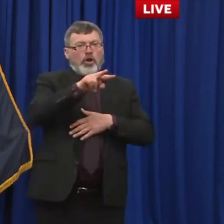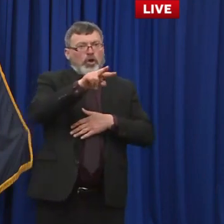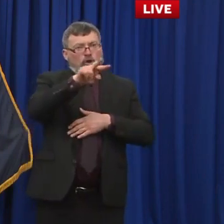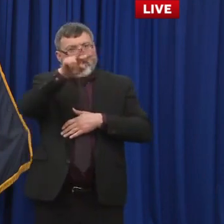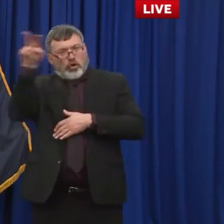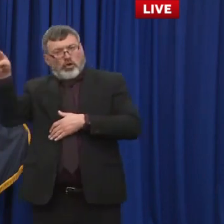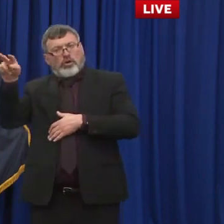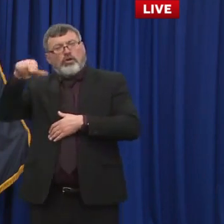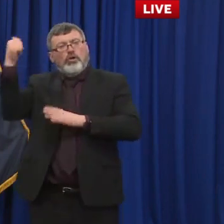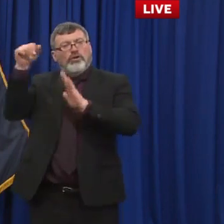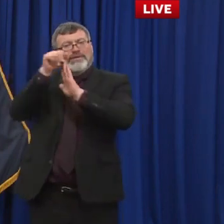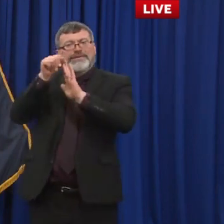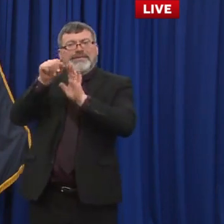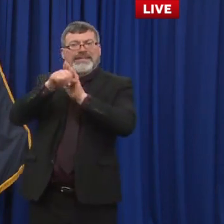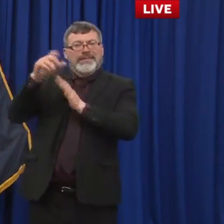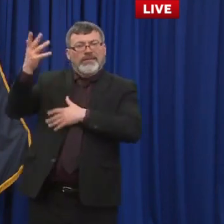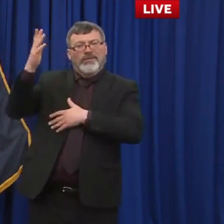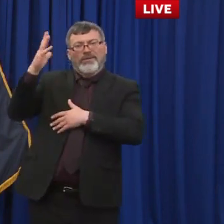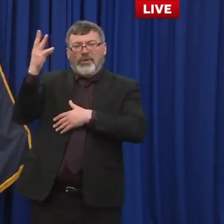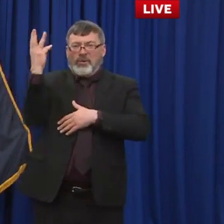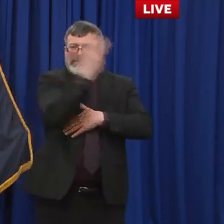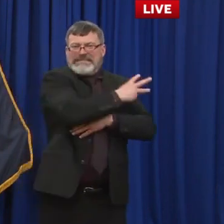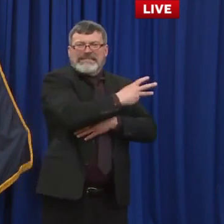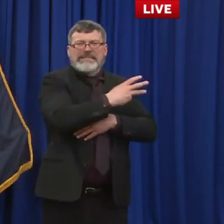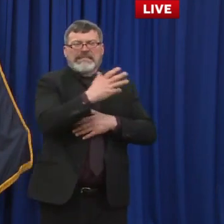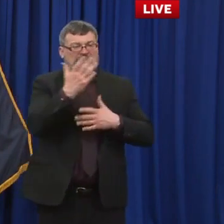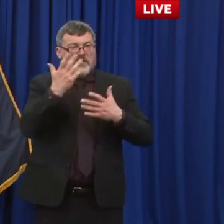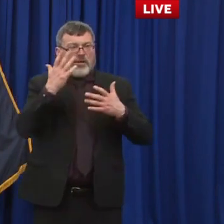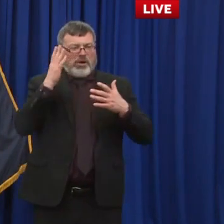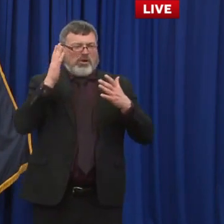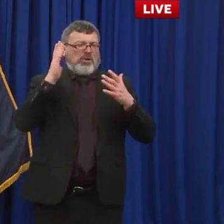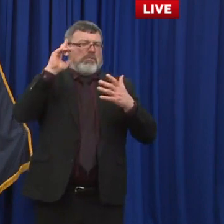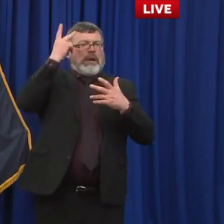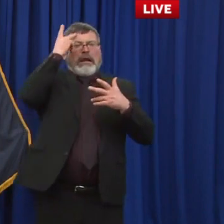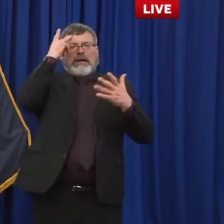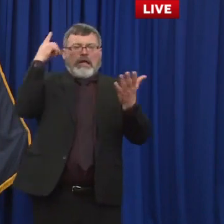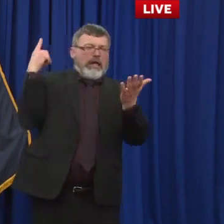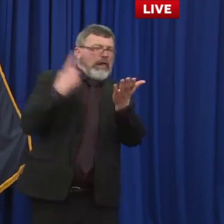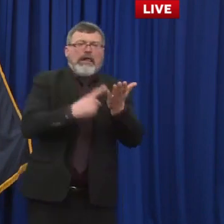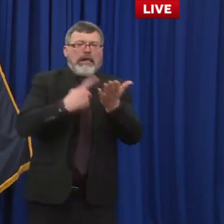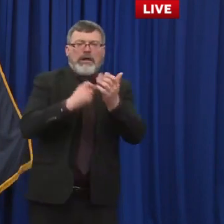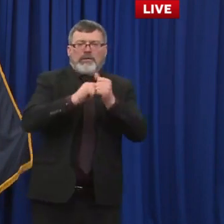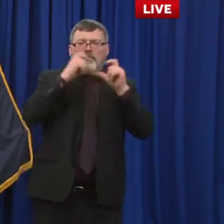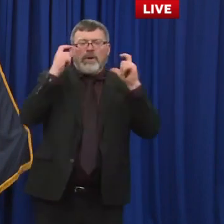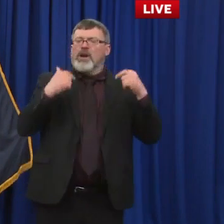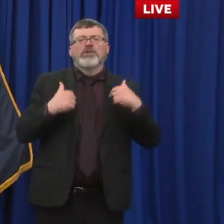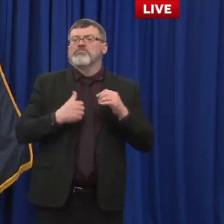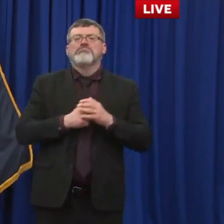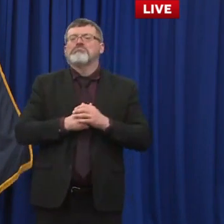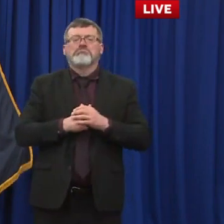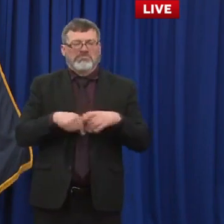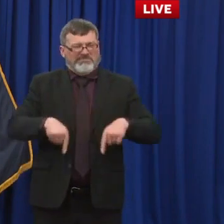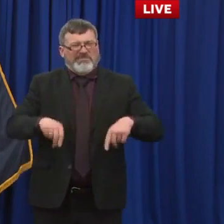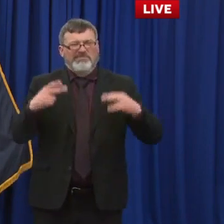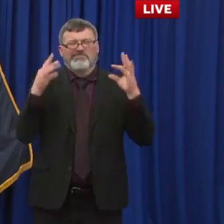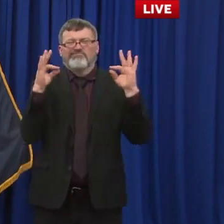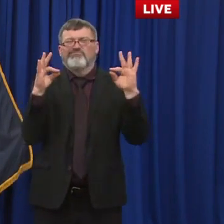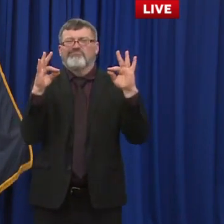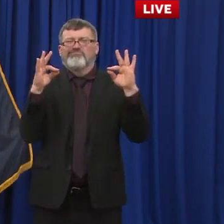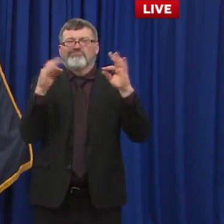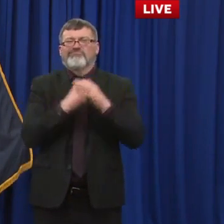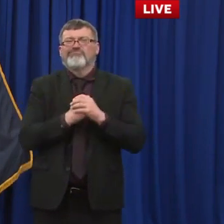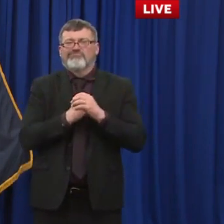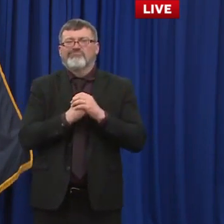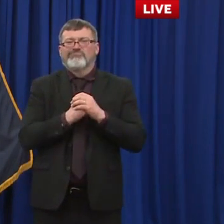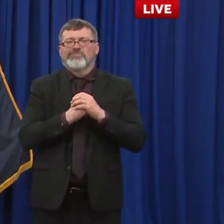we don't do any of that here so i think folks we've had a year to really make sure that folks when we say that they're with us they're with us because